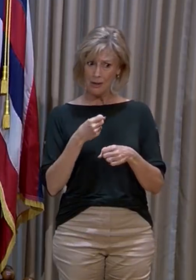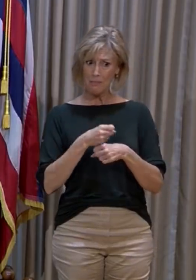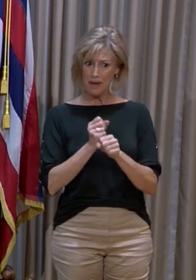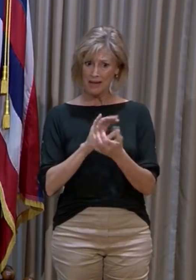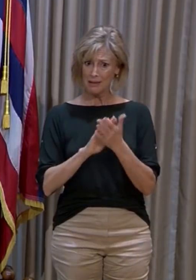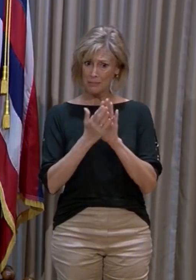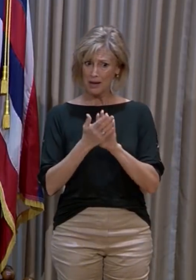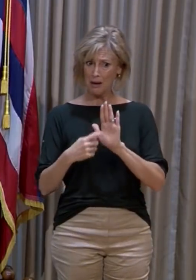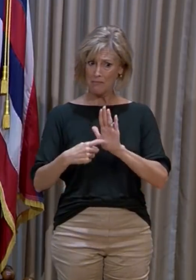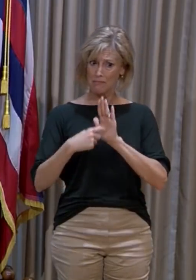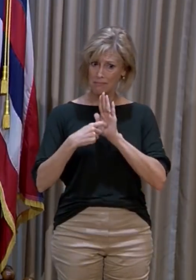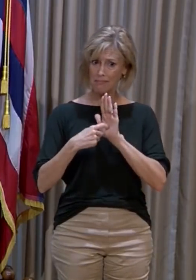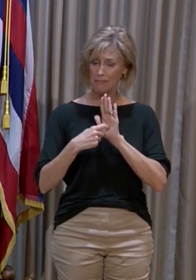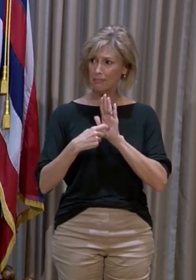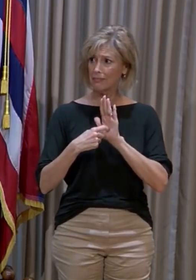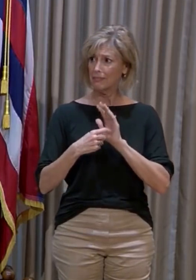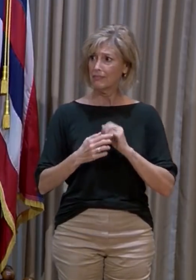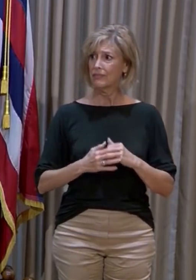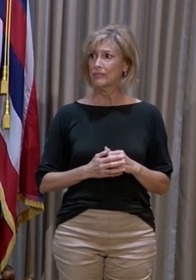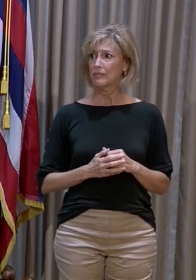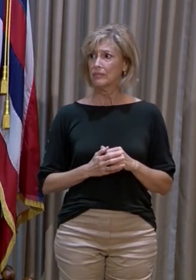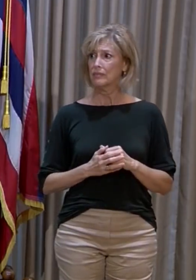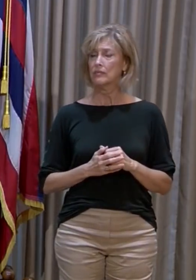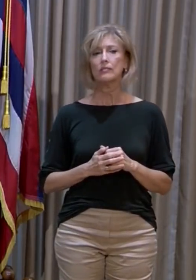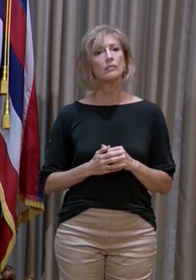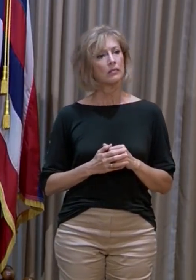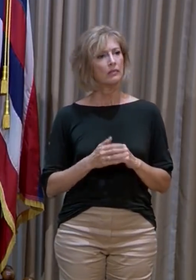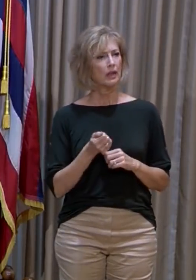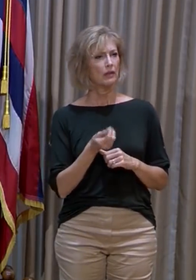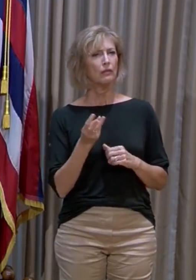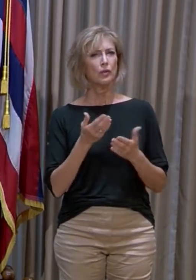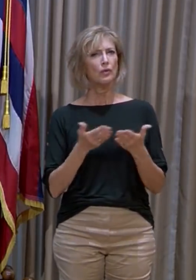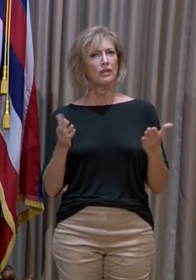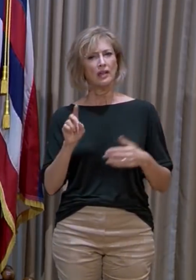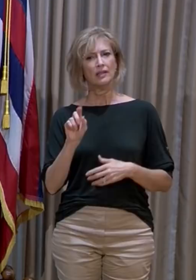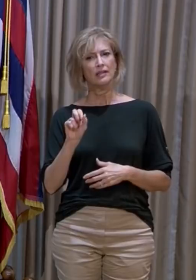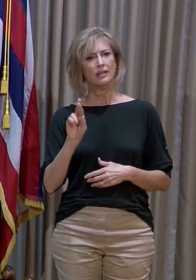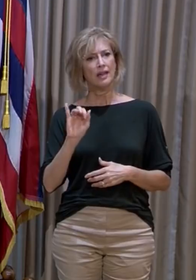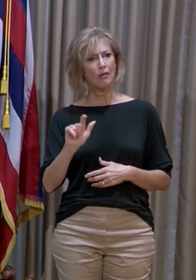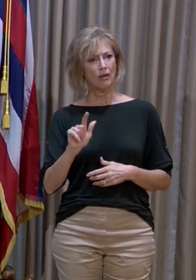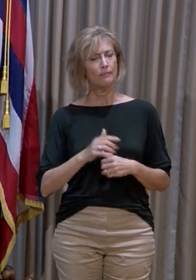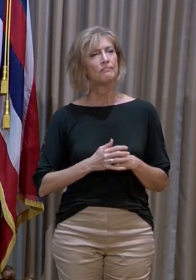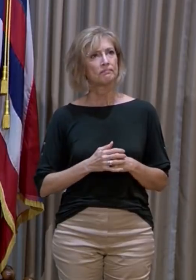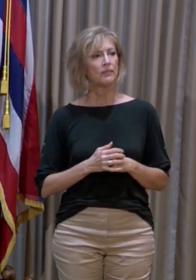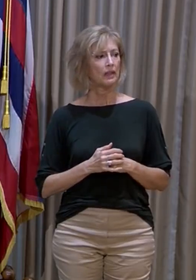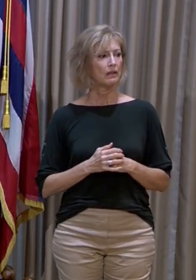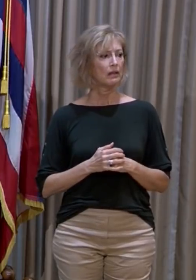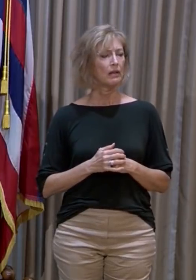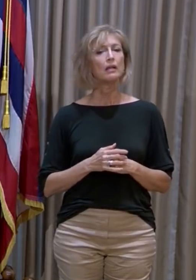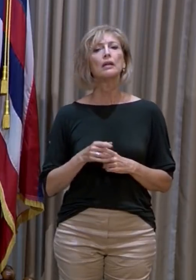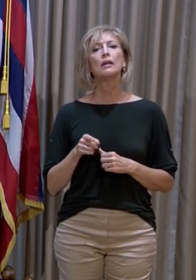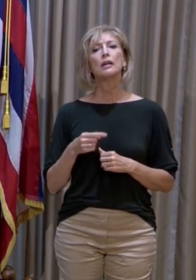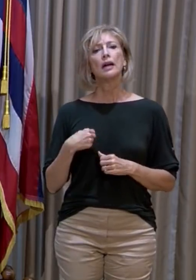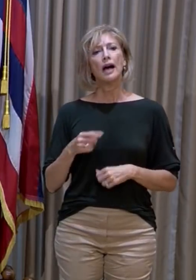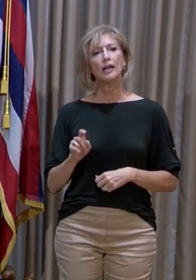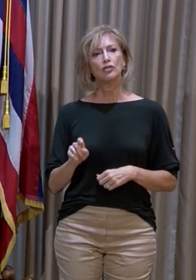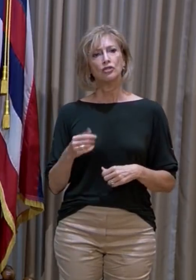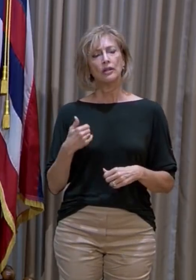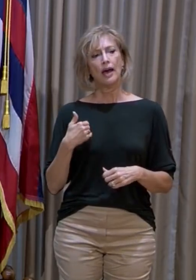considering that? It's just a couple of things, Daryl, and I should have a complete